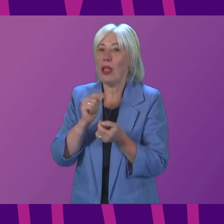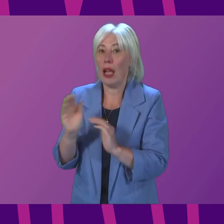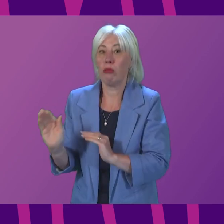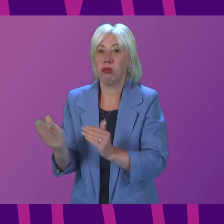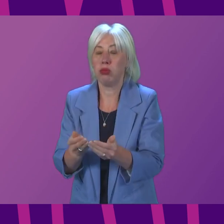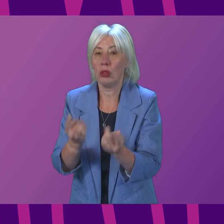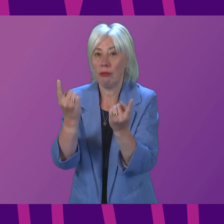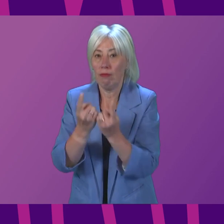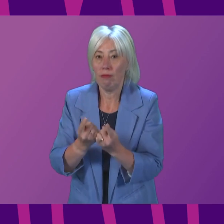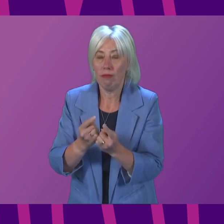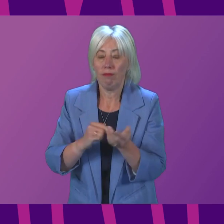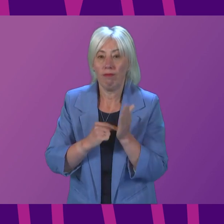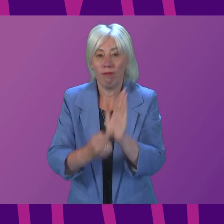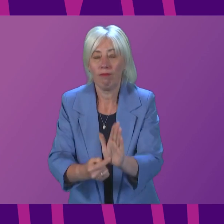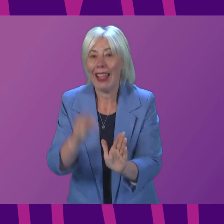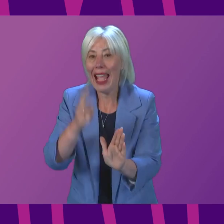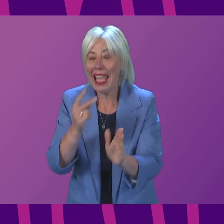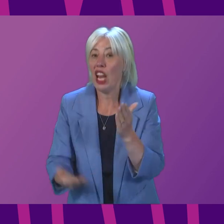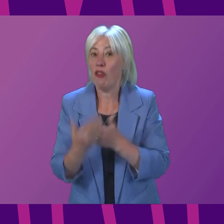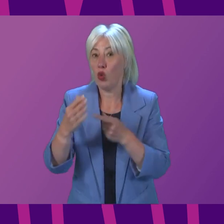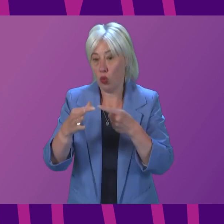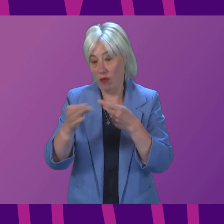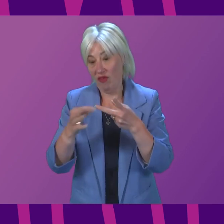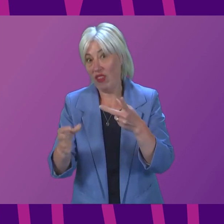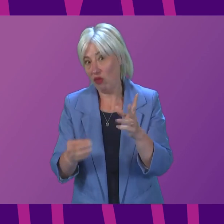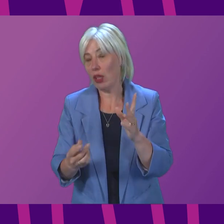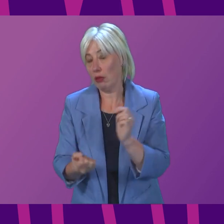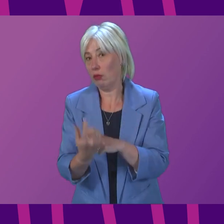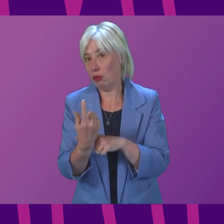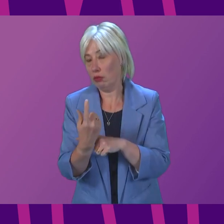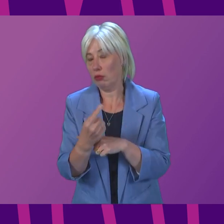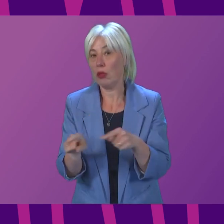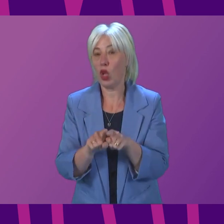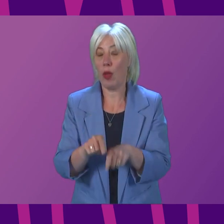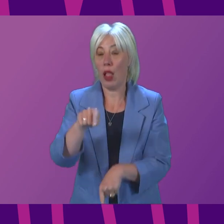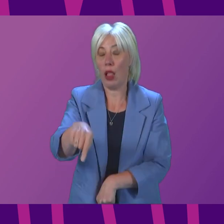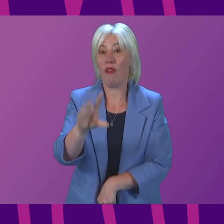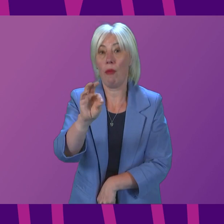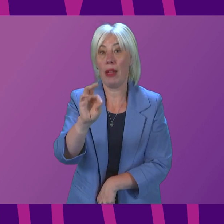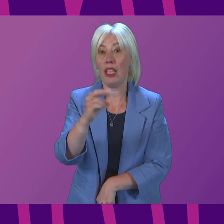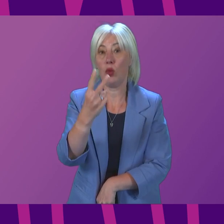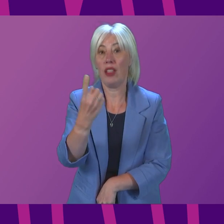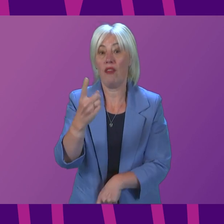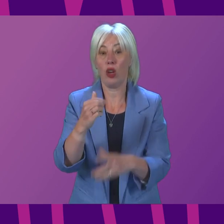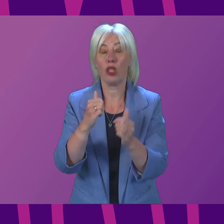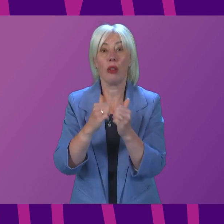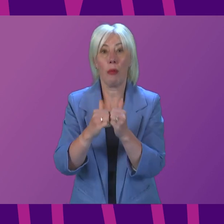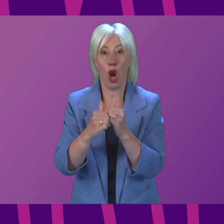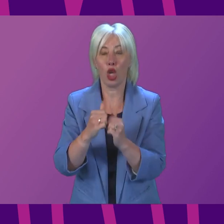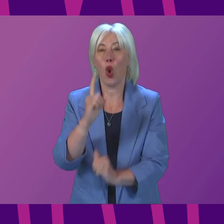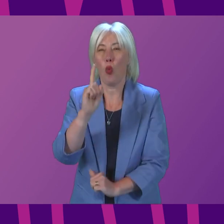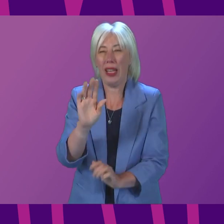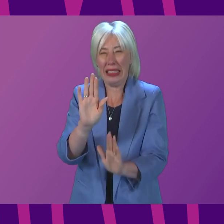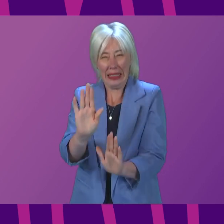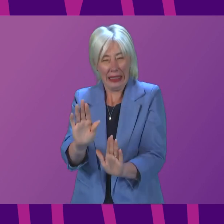if, for example, a new variant emerges. Then, secondly, from next Monday, 21 March, with one temporary precautionary